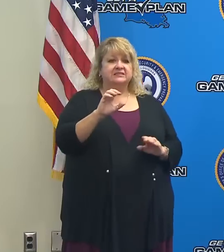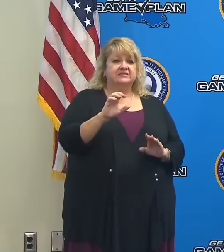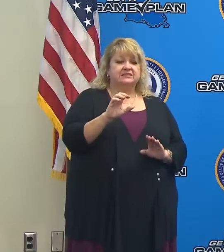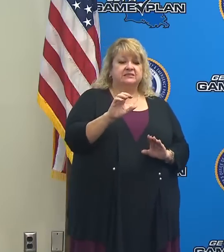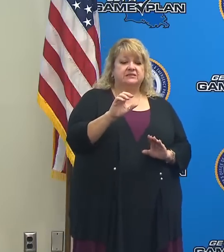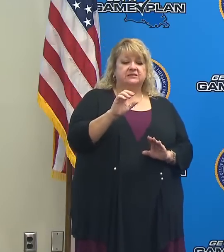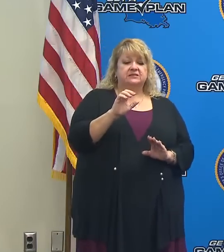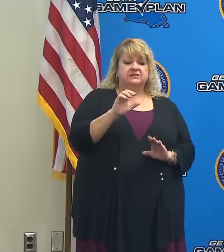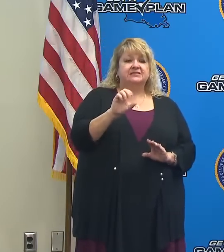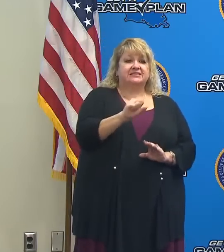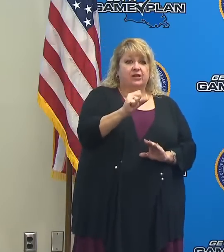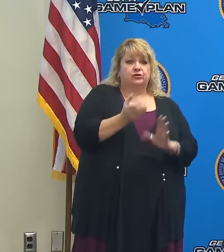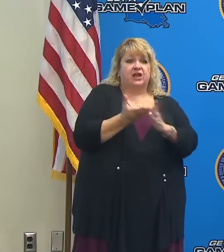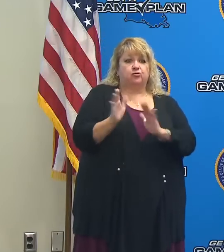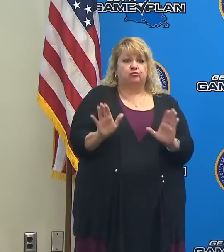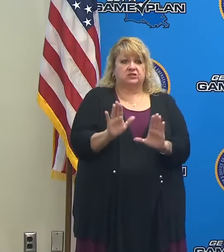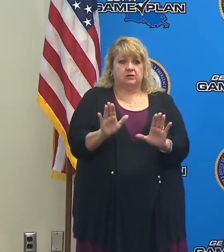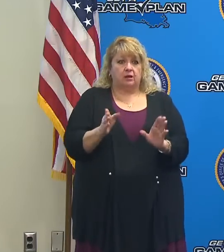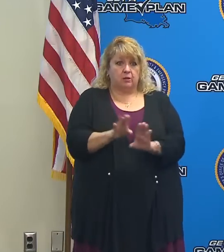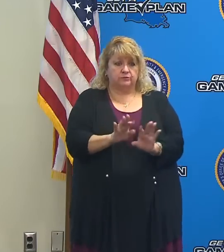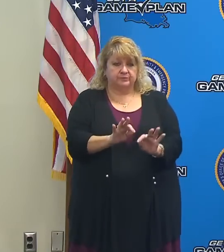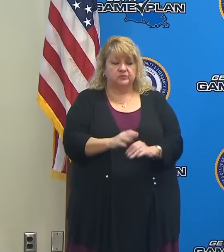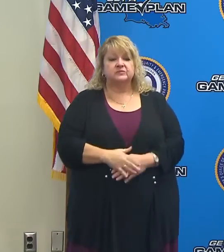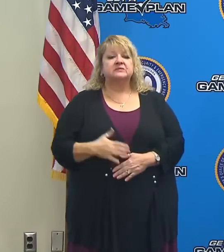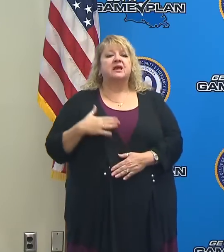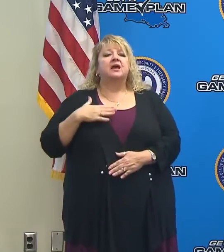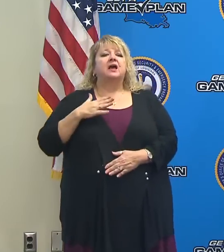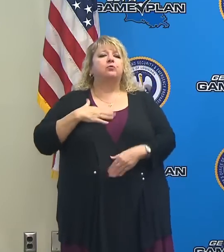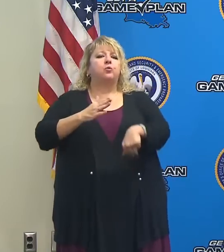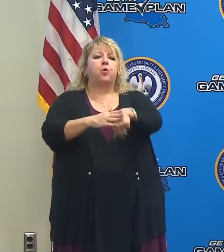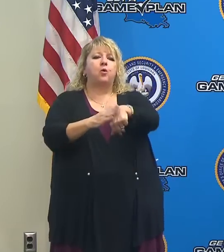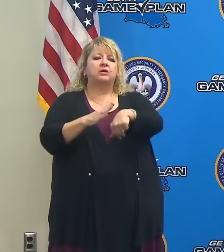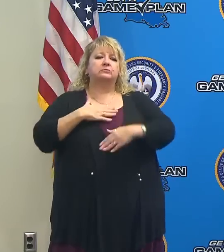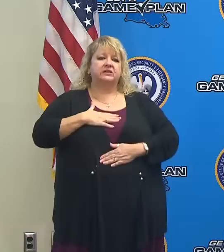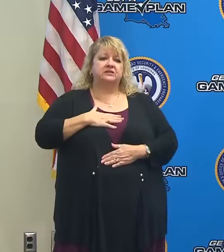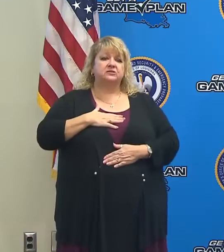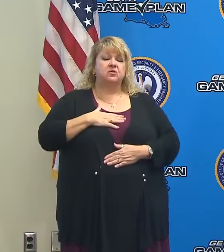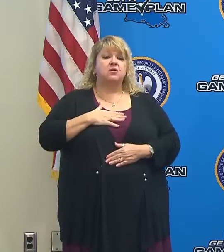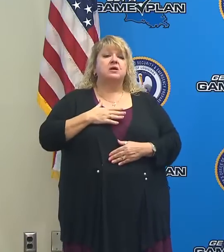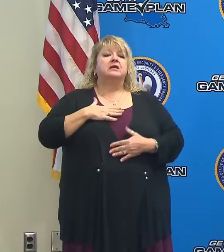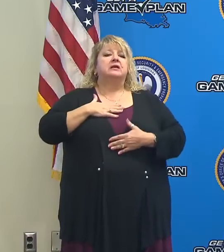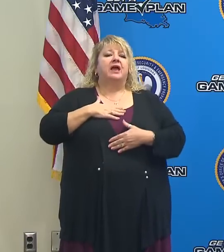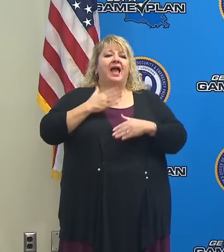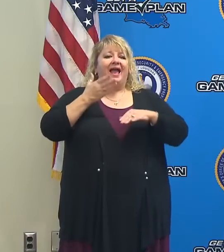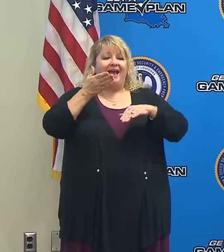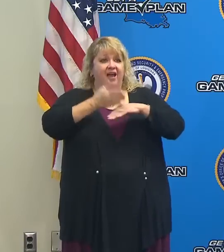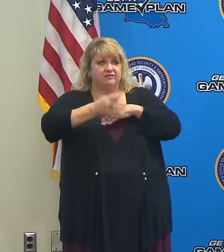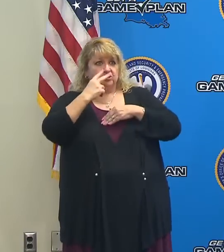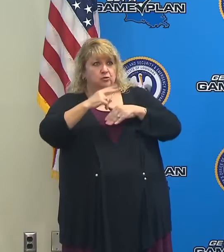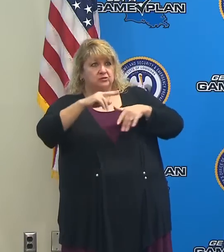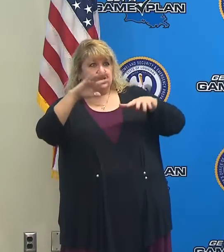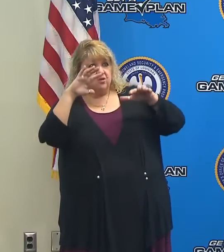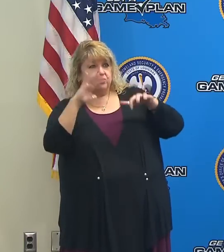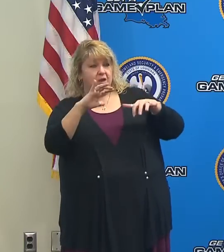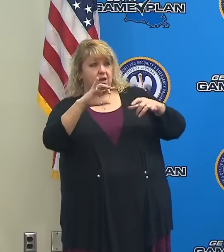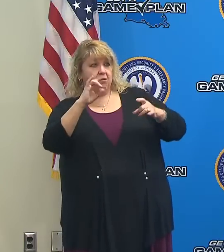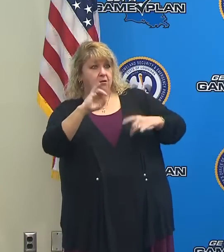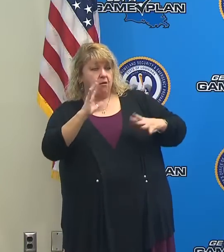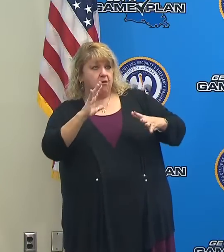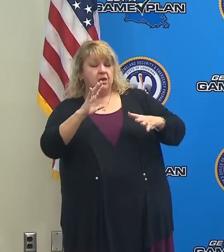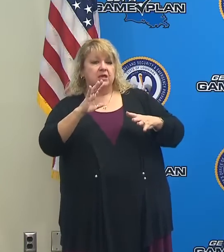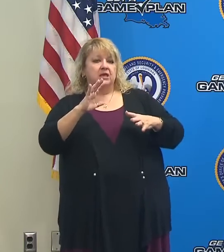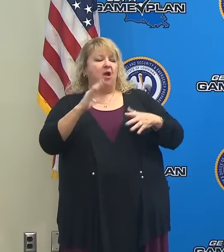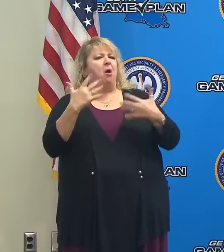I want to remind everyone, please do not drive once conditions deteriorate. That's why it's important that you do everything